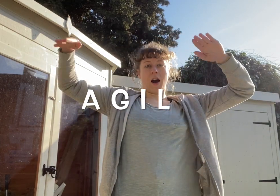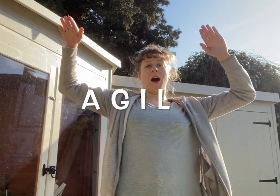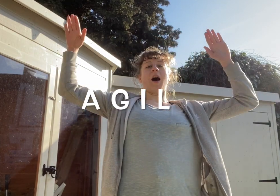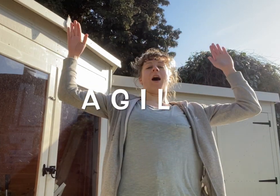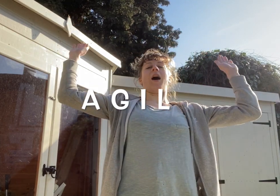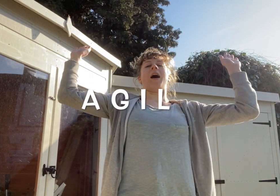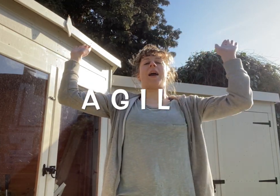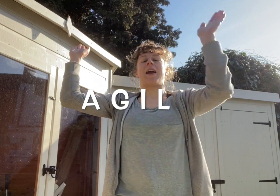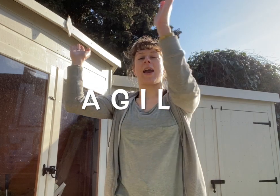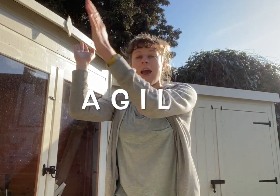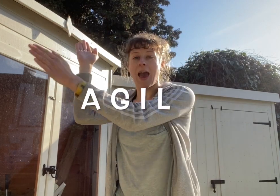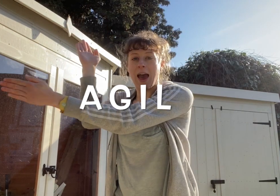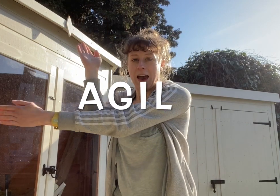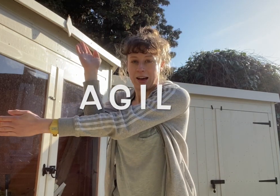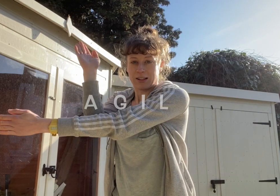I, L.